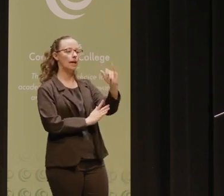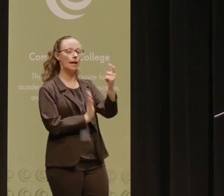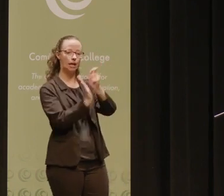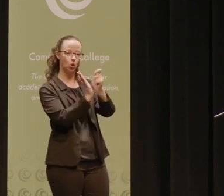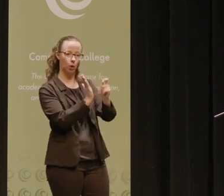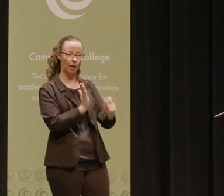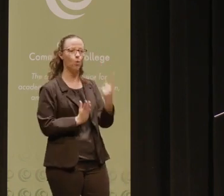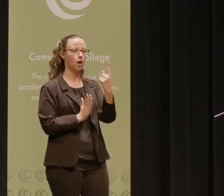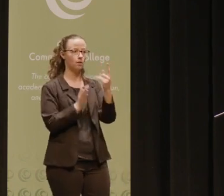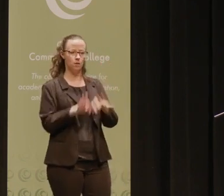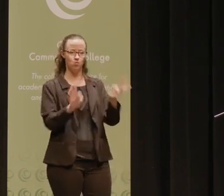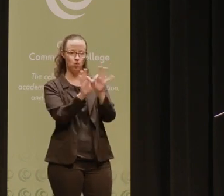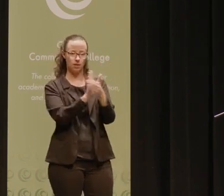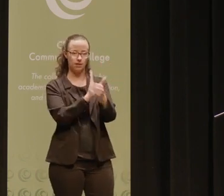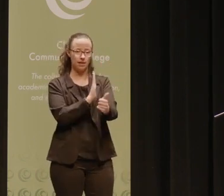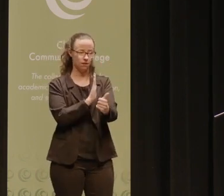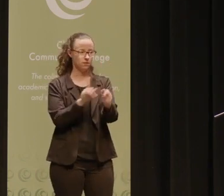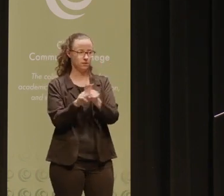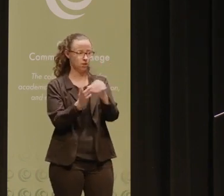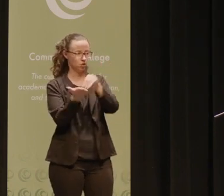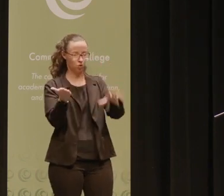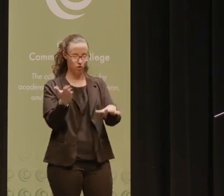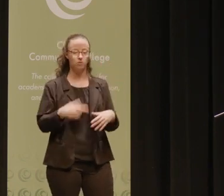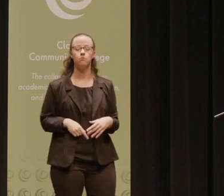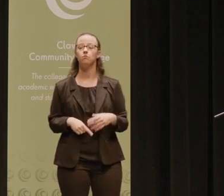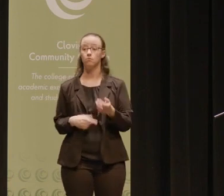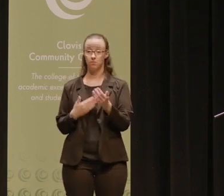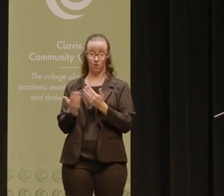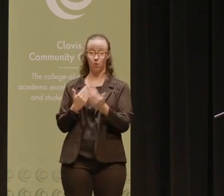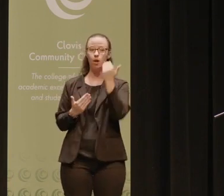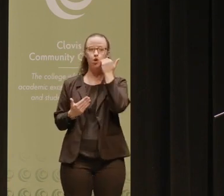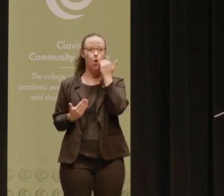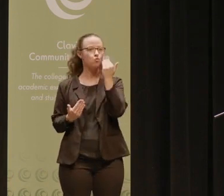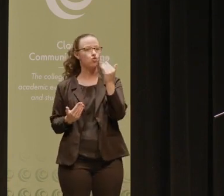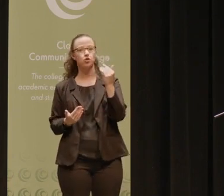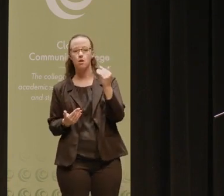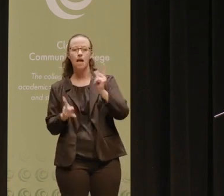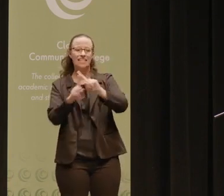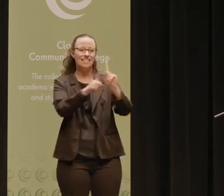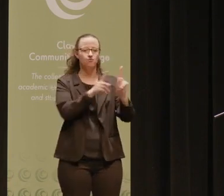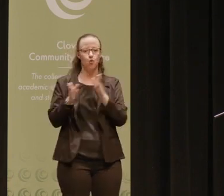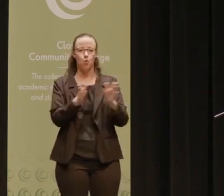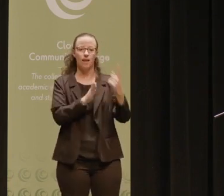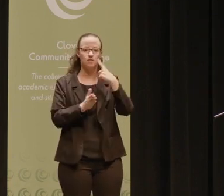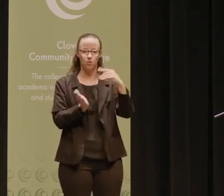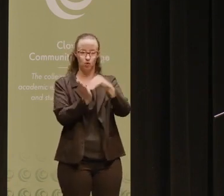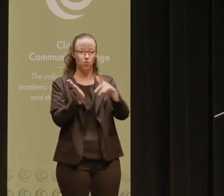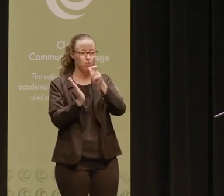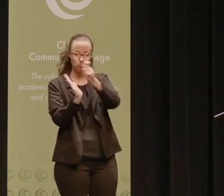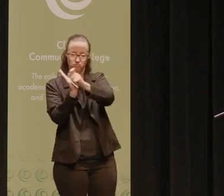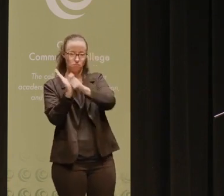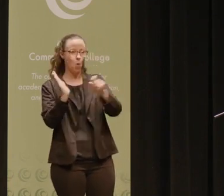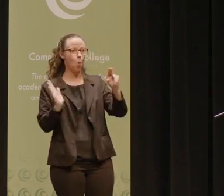of the most important skills we can have as learners. However, we all know that there are literally hundreds of different ways to take notes,